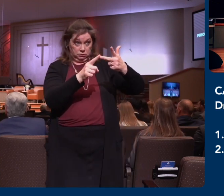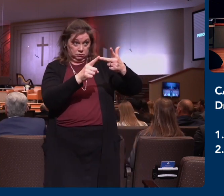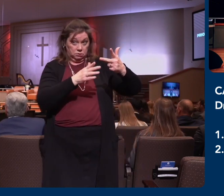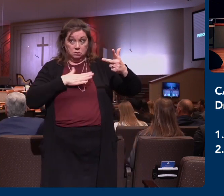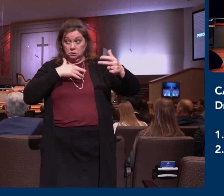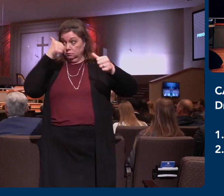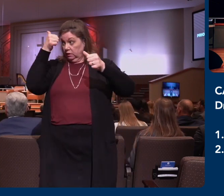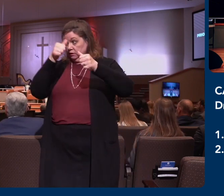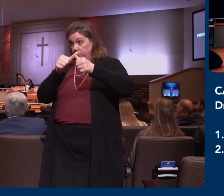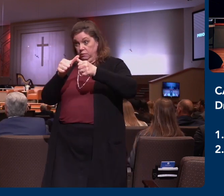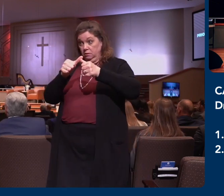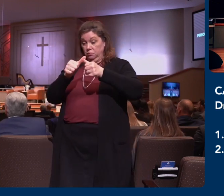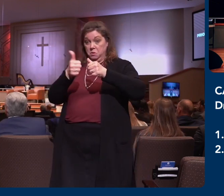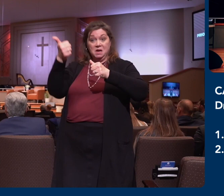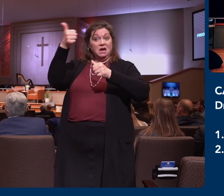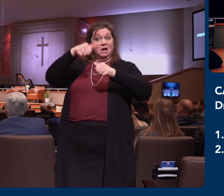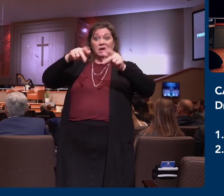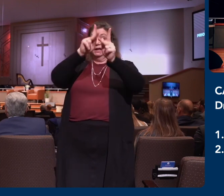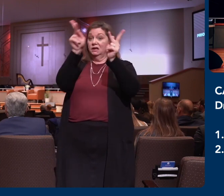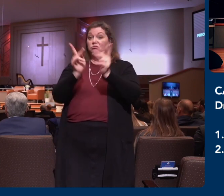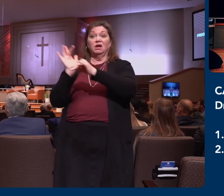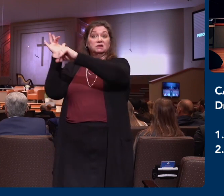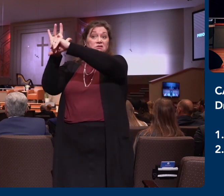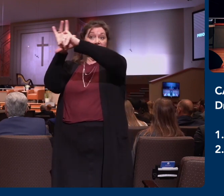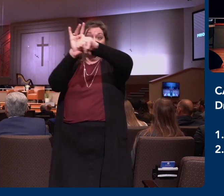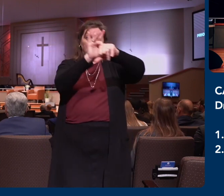we need to prioritize the Lord Jesus Christ.